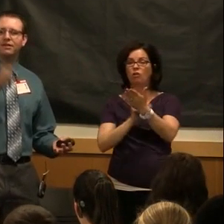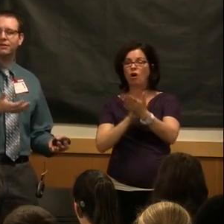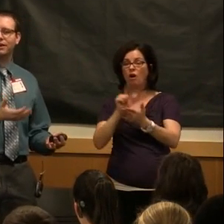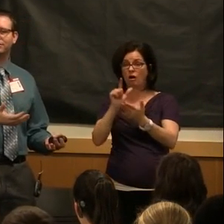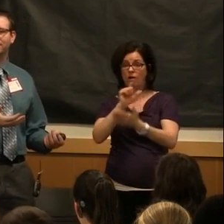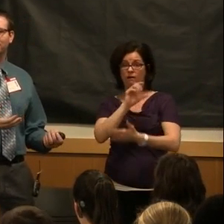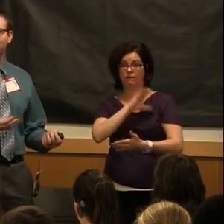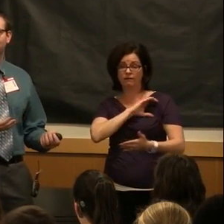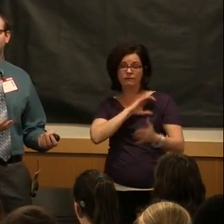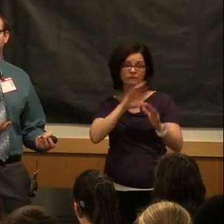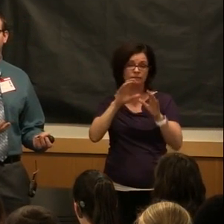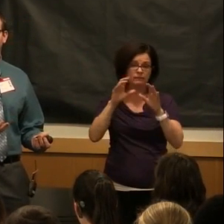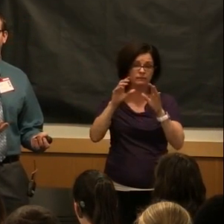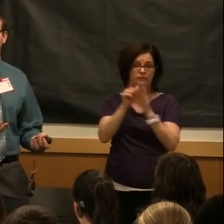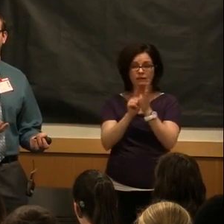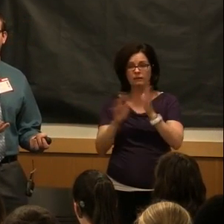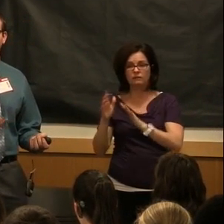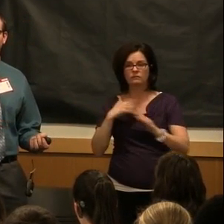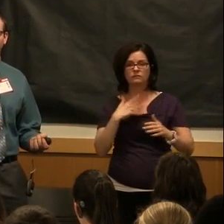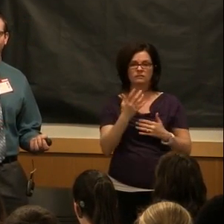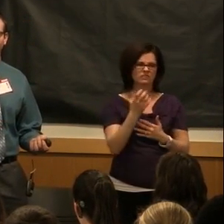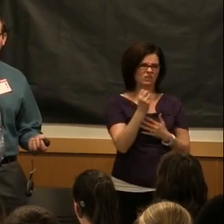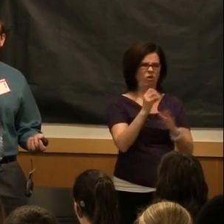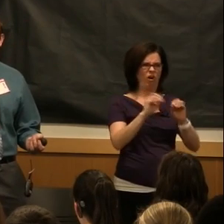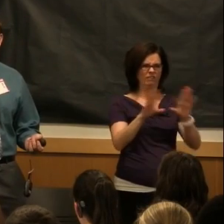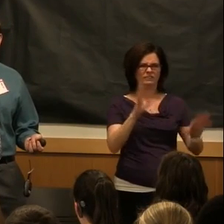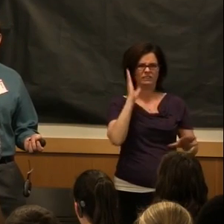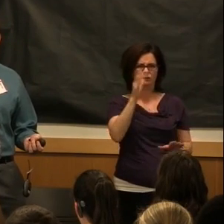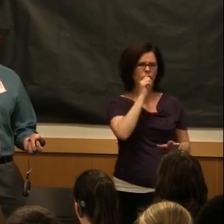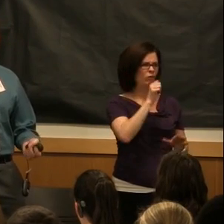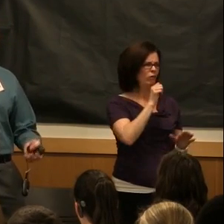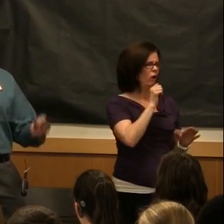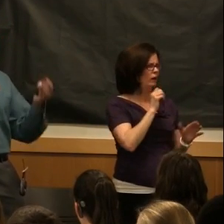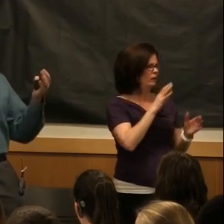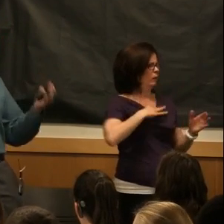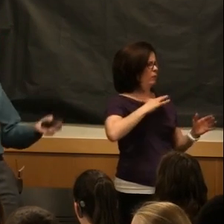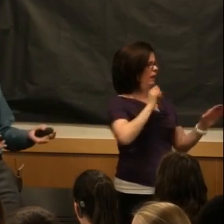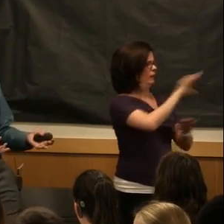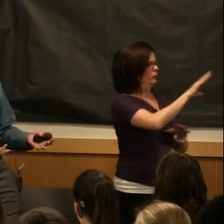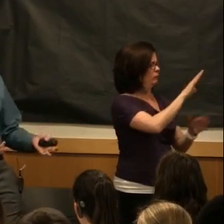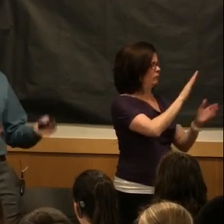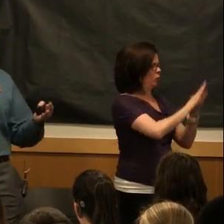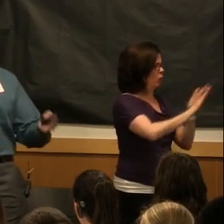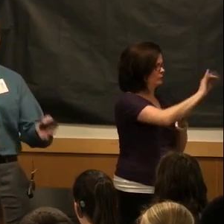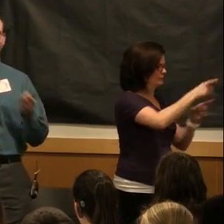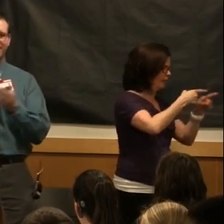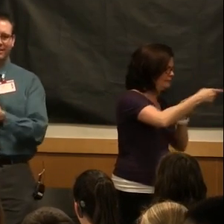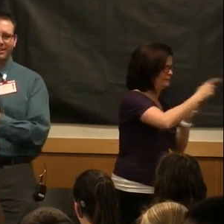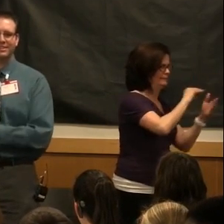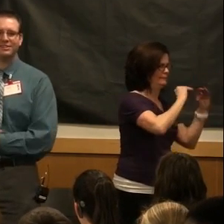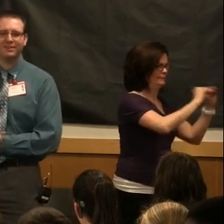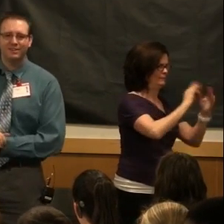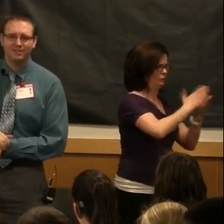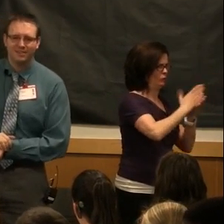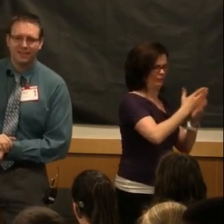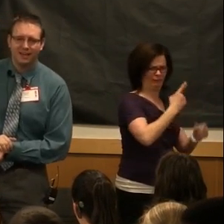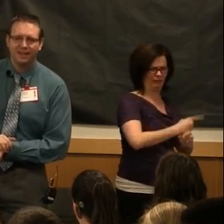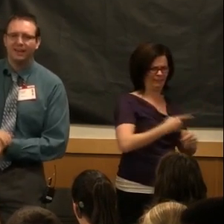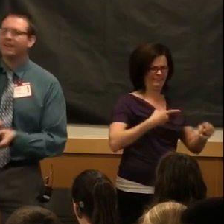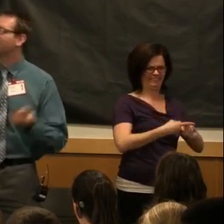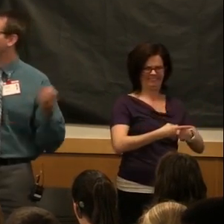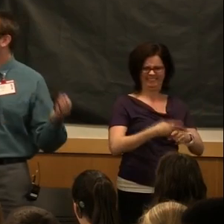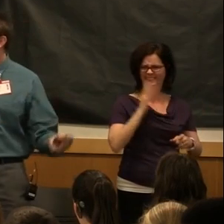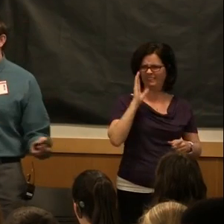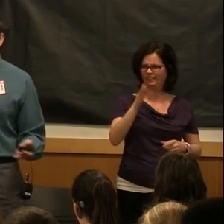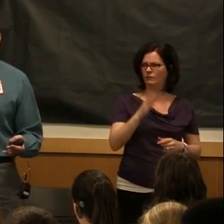that means none of you guys are going to be looking for schools that teach cooking, right? You guys are going be looking for schools that focus in those areas that you're interested